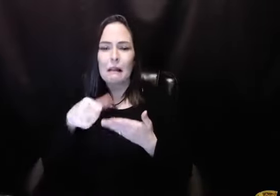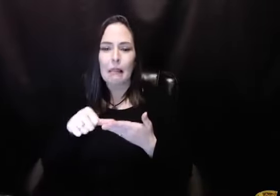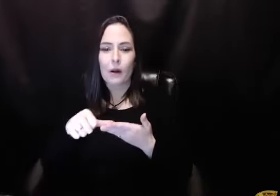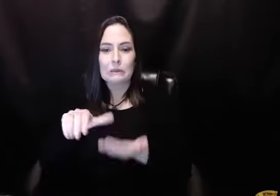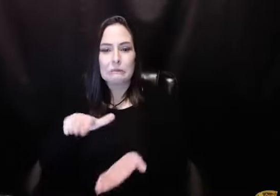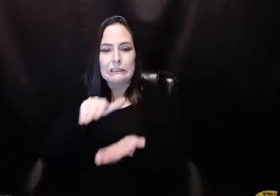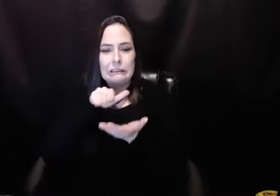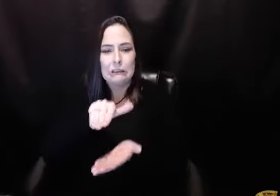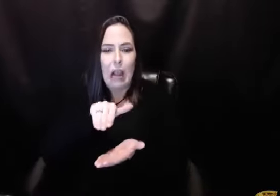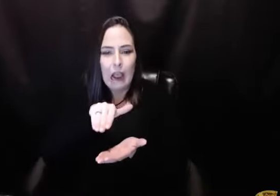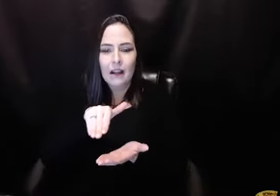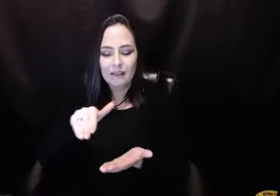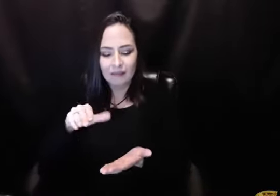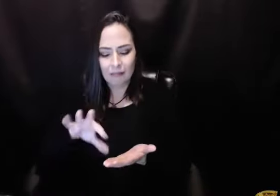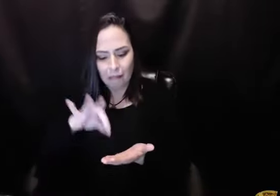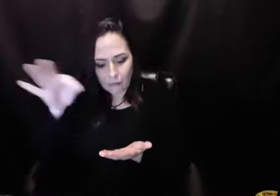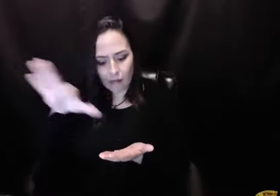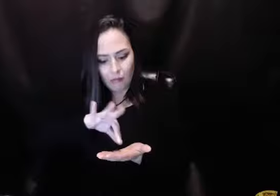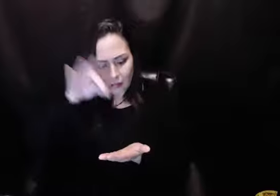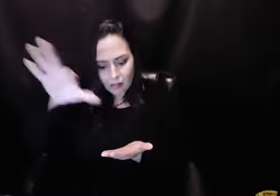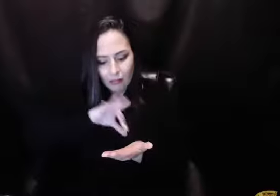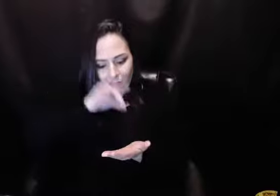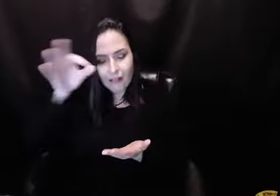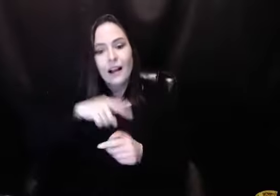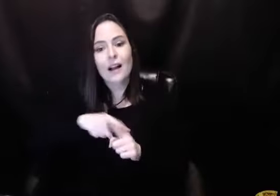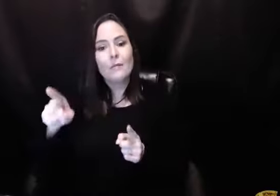I got this back. It wasn't just a letter. It was a package.